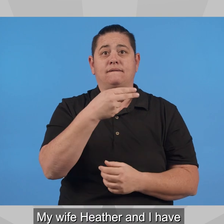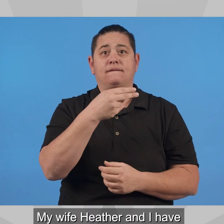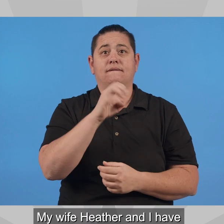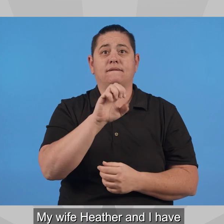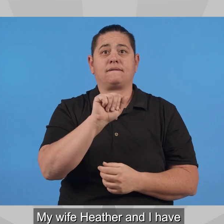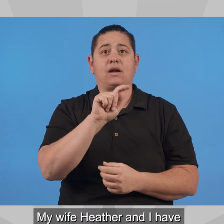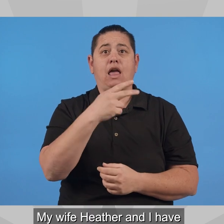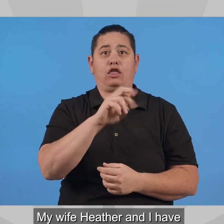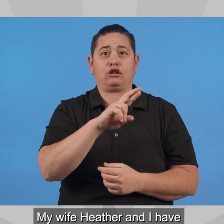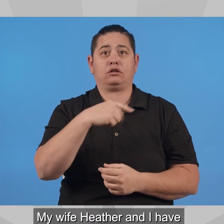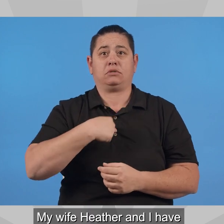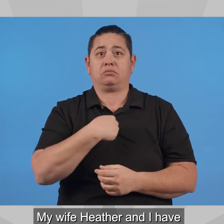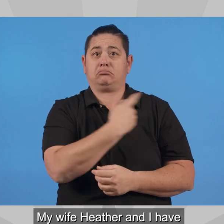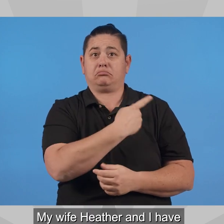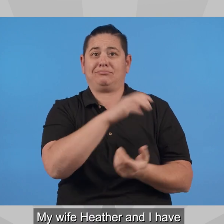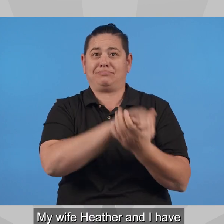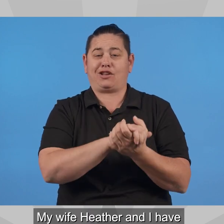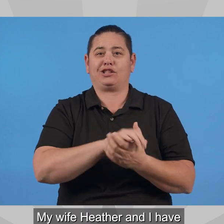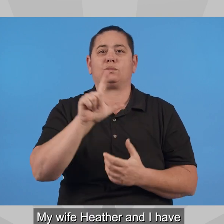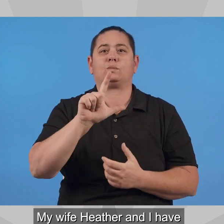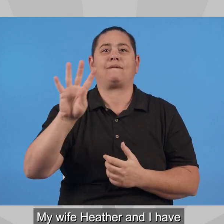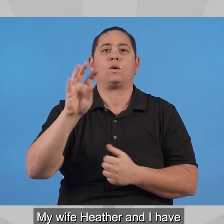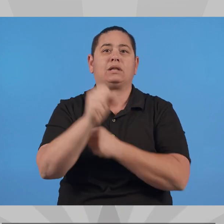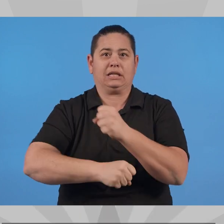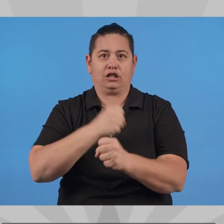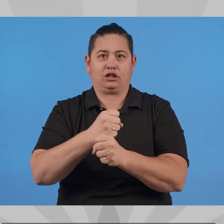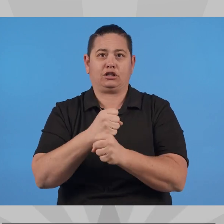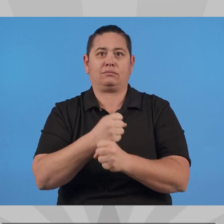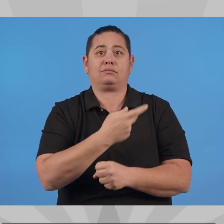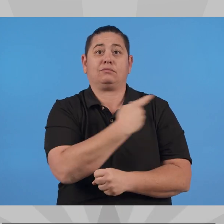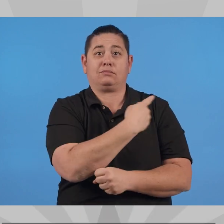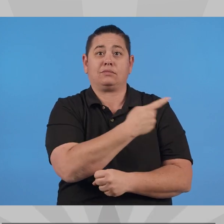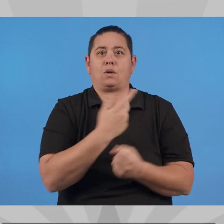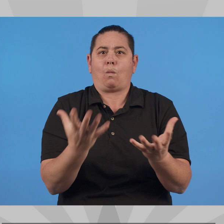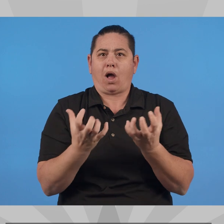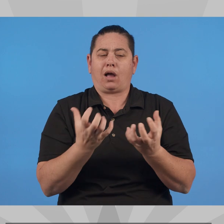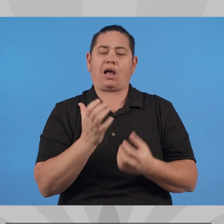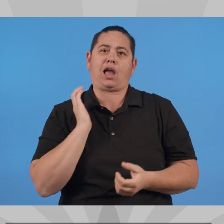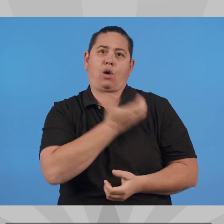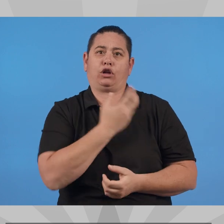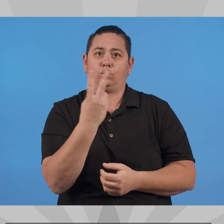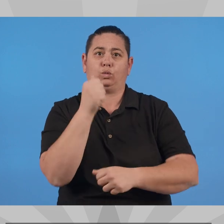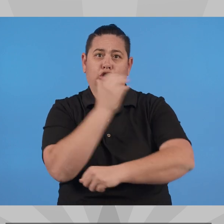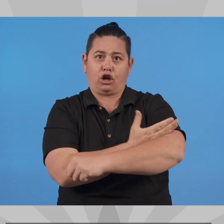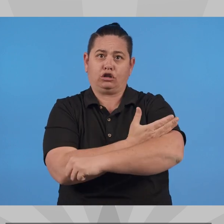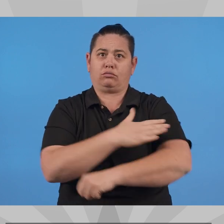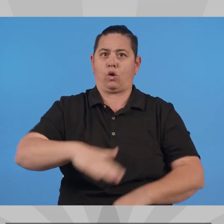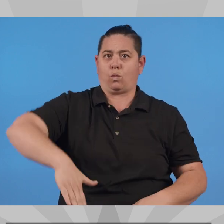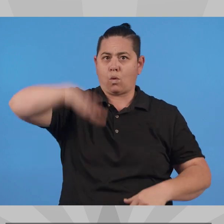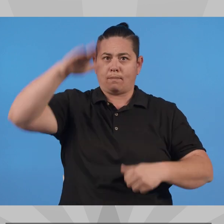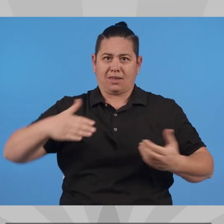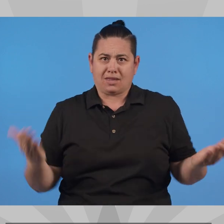My wife, Heather, and I have been married for 24 years, and we want to raise our two daughters in a safe, affordable,